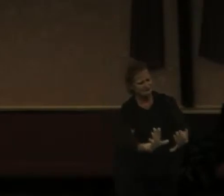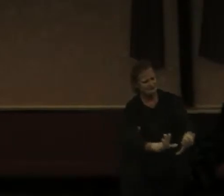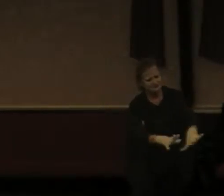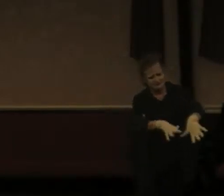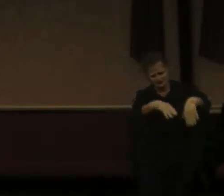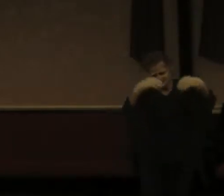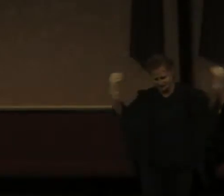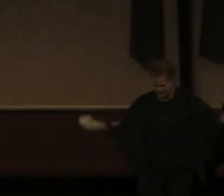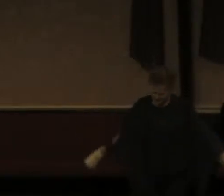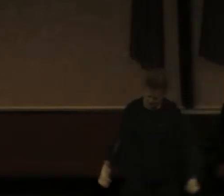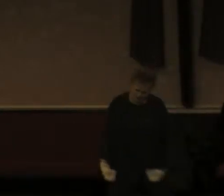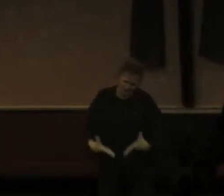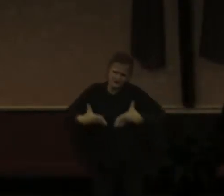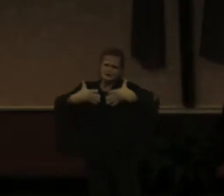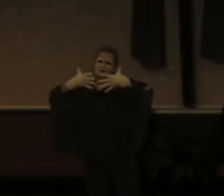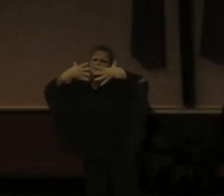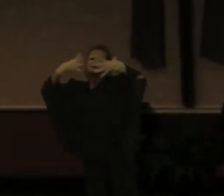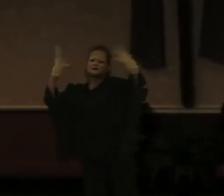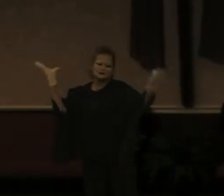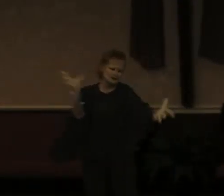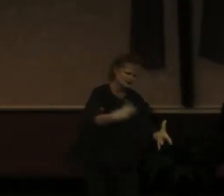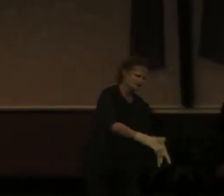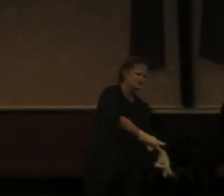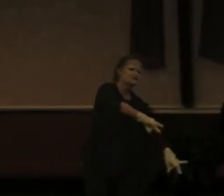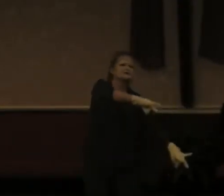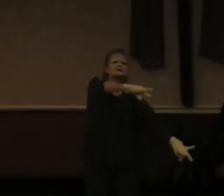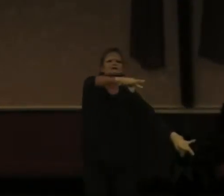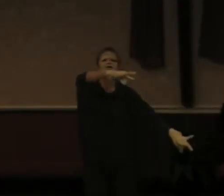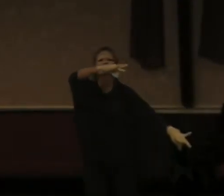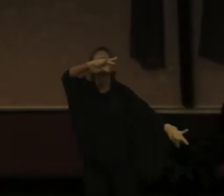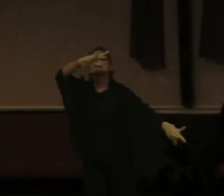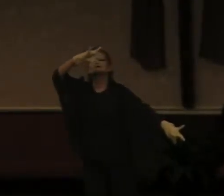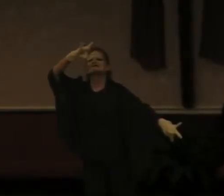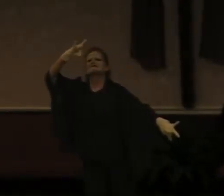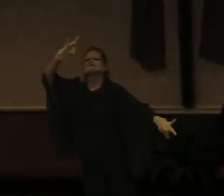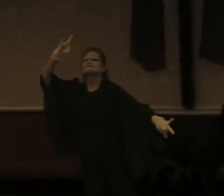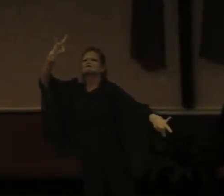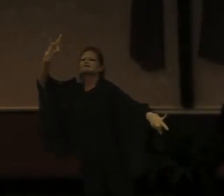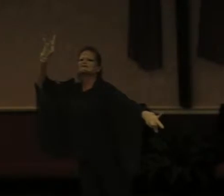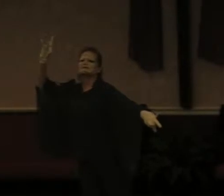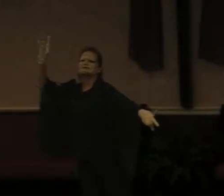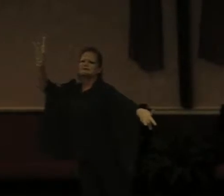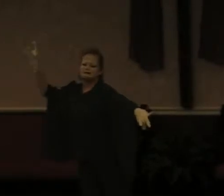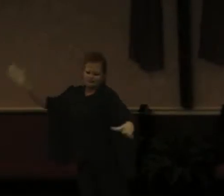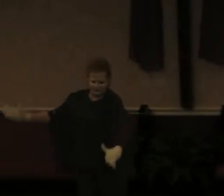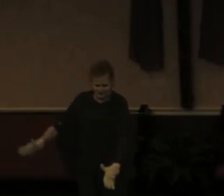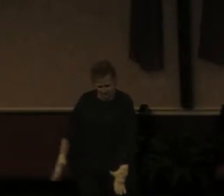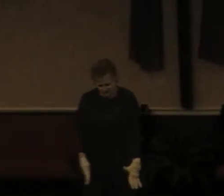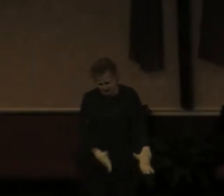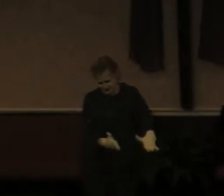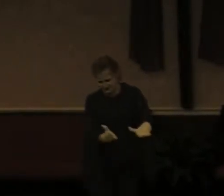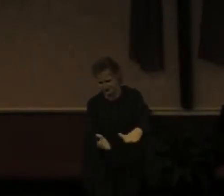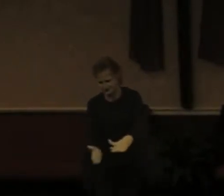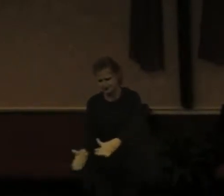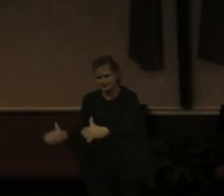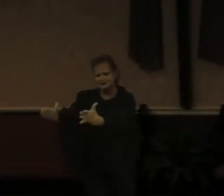He'll store in my soul and guide my